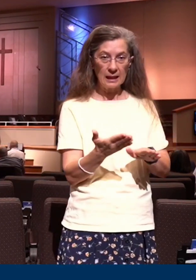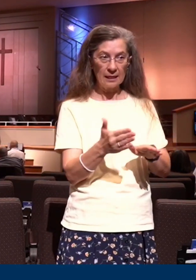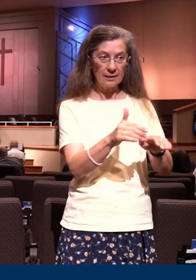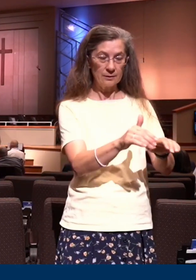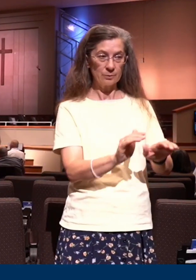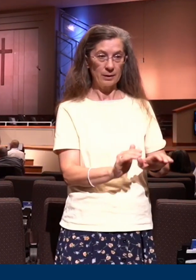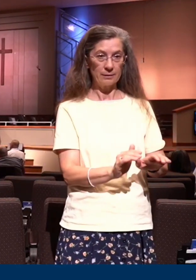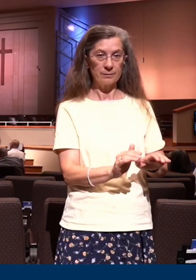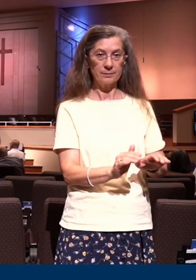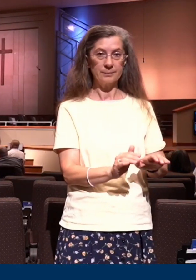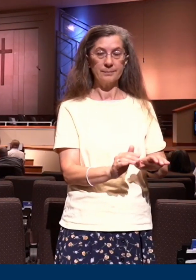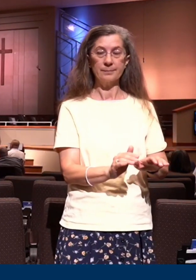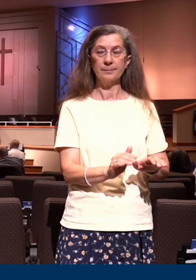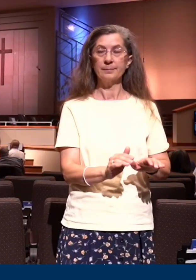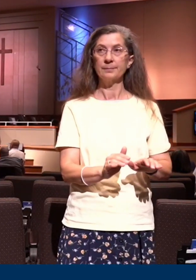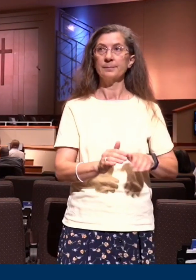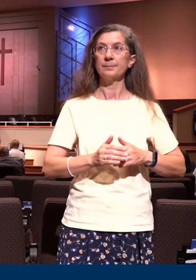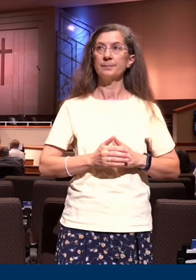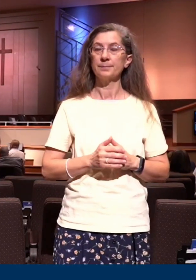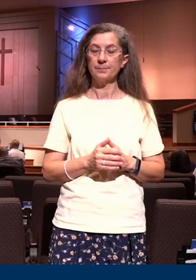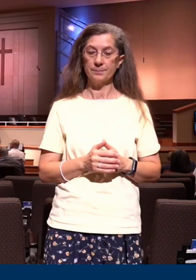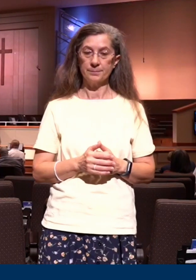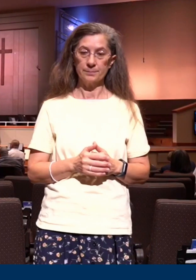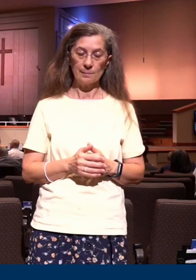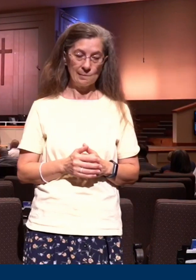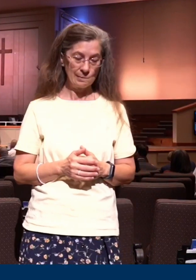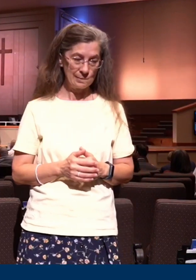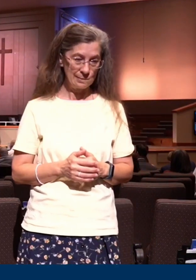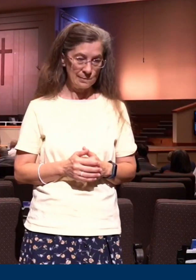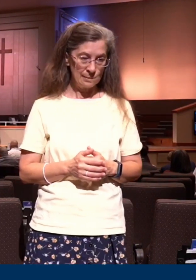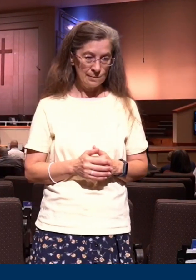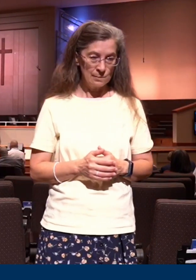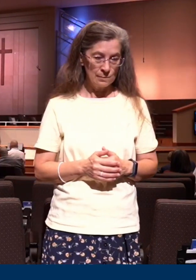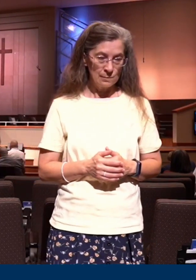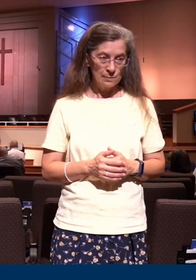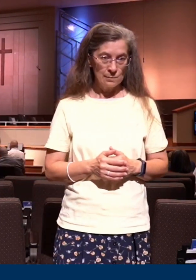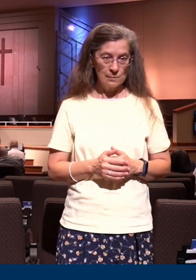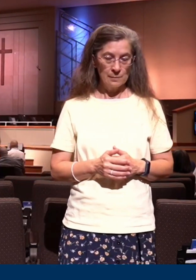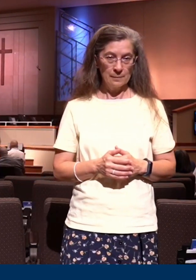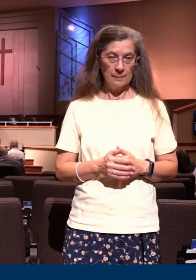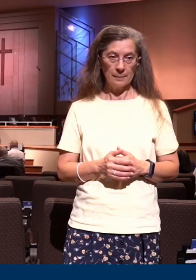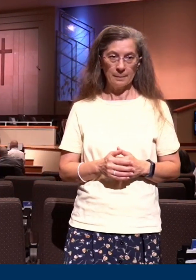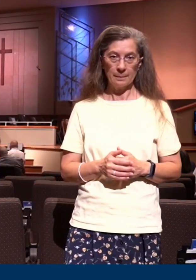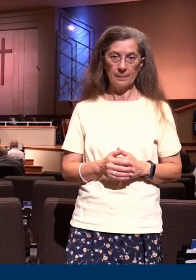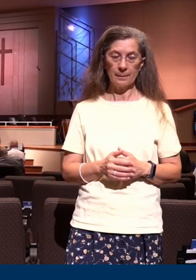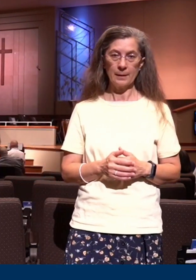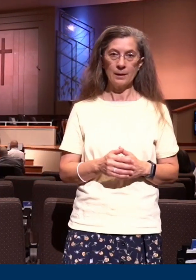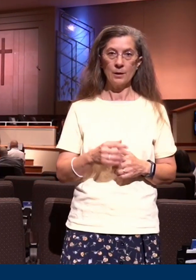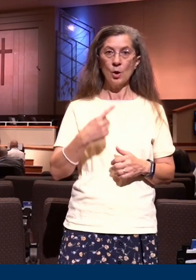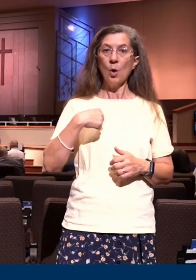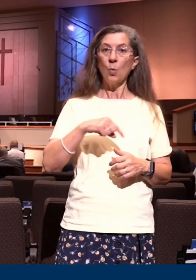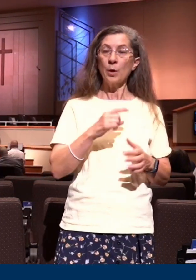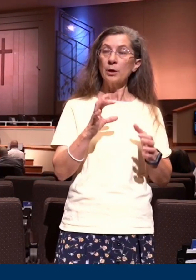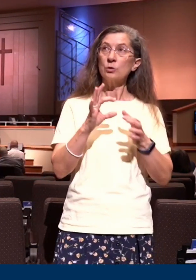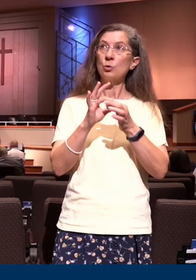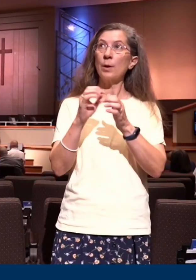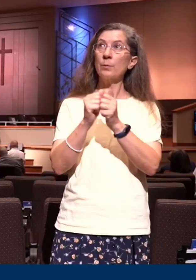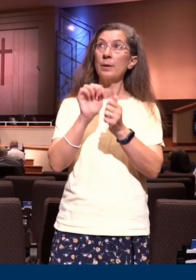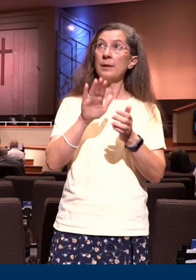stop. This identity in Christ did not stop with the death of Christ. It continues after the resurrection